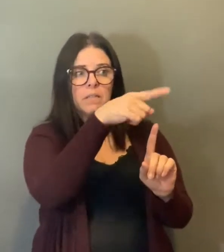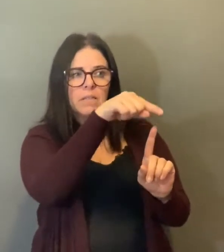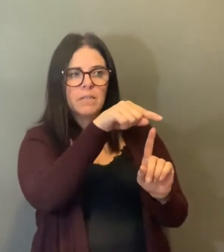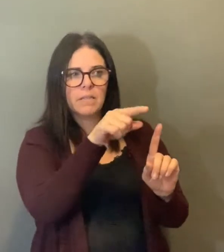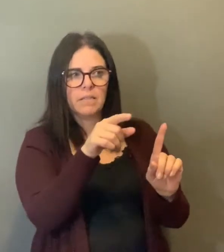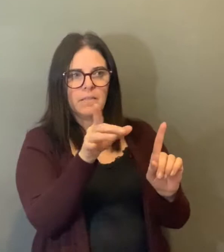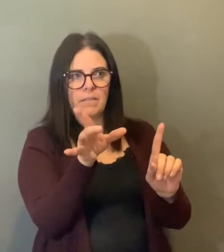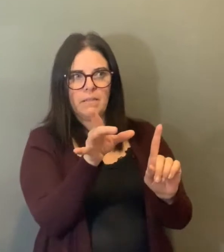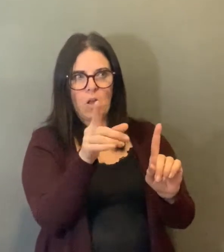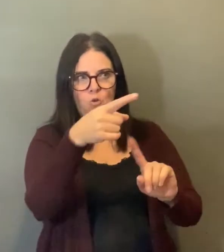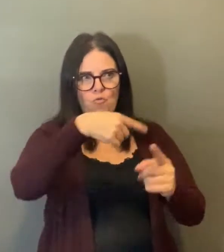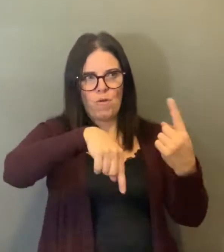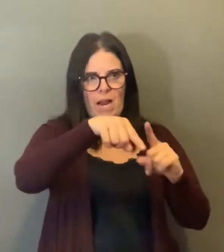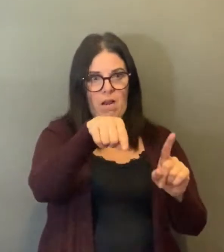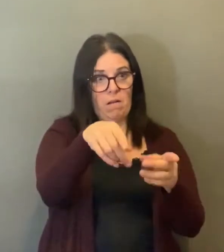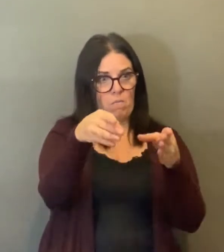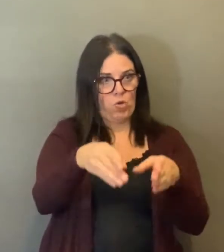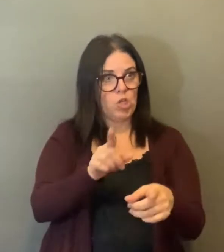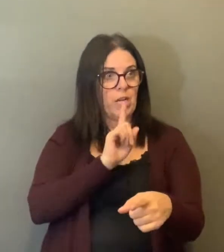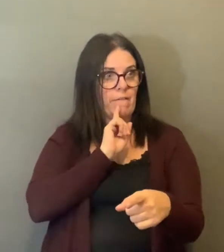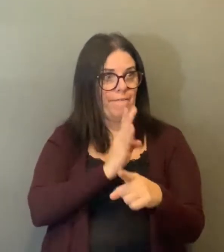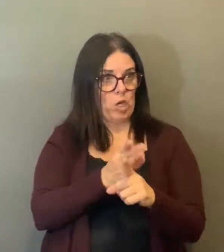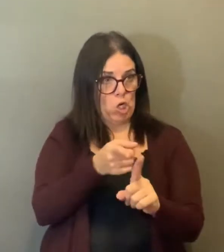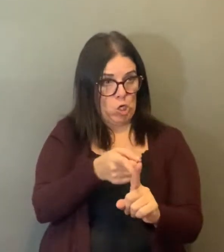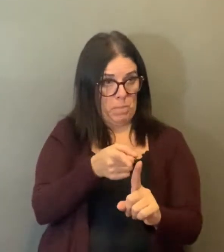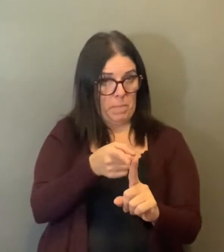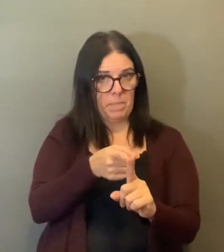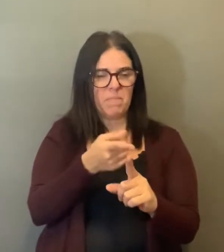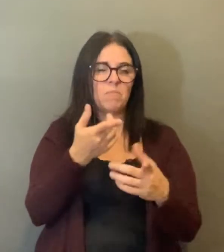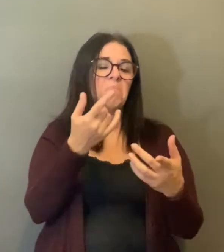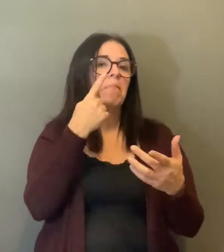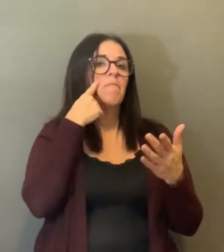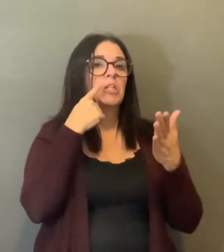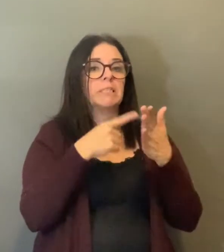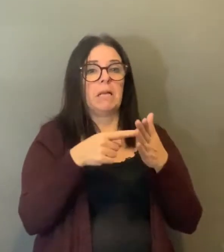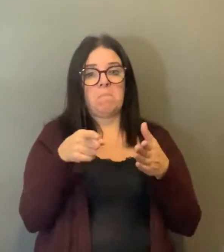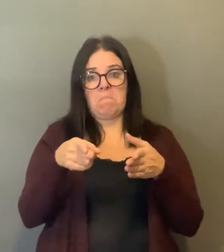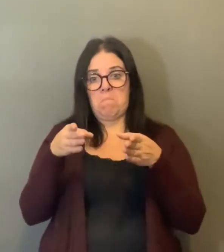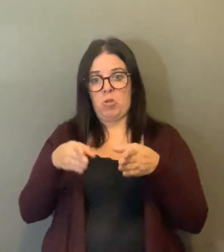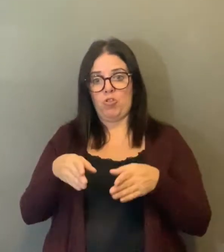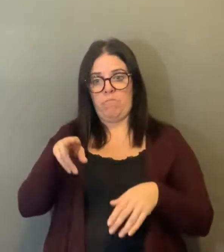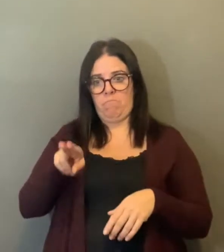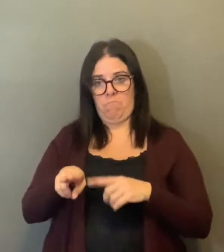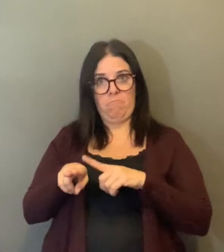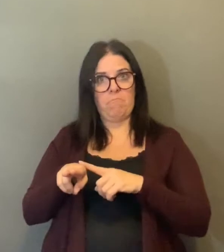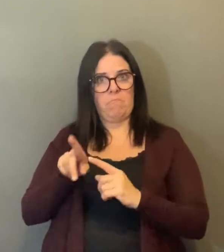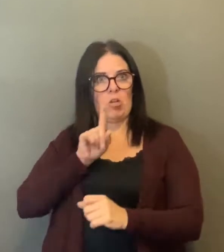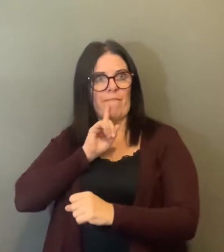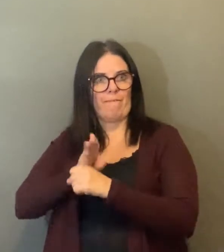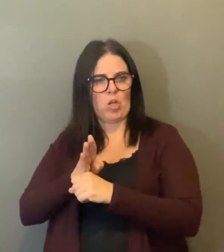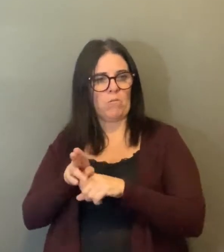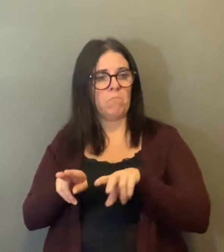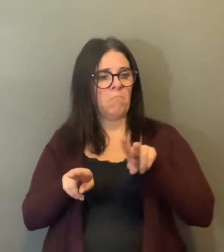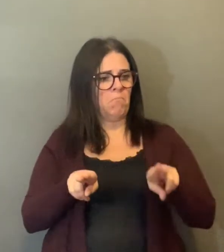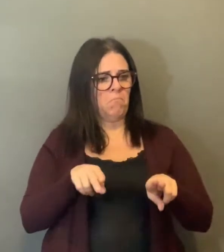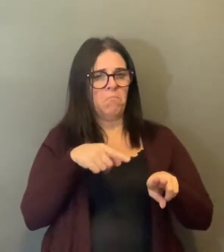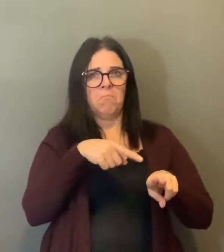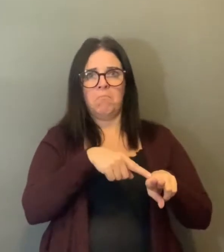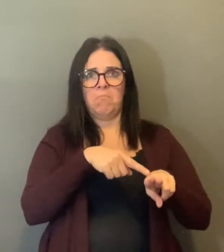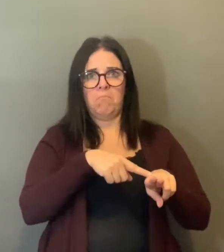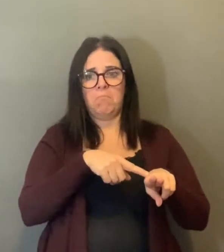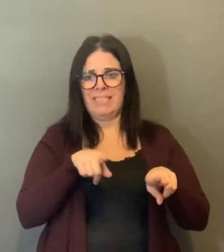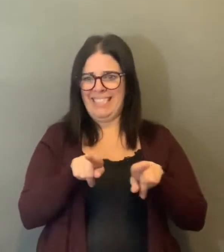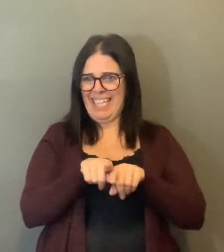And right now, based on what we have, we are trying to test asymptomatic residents if they had had any